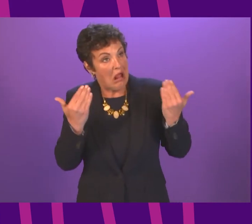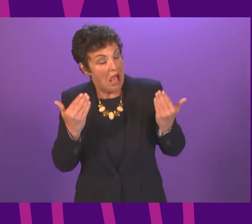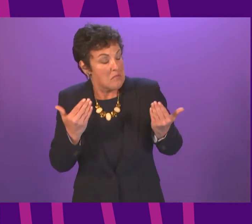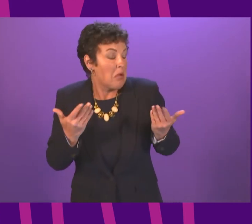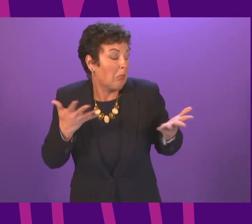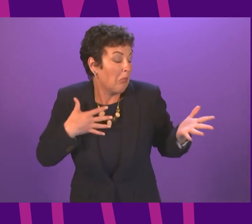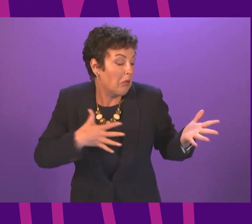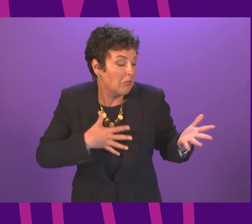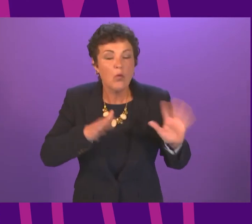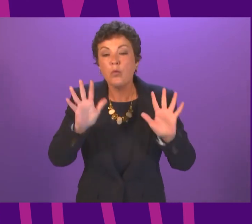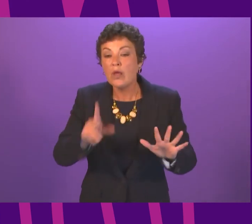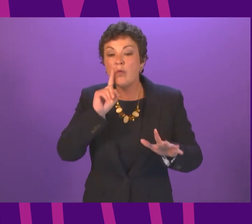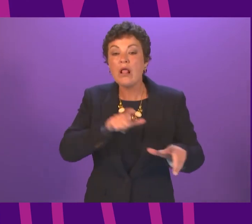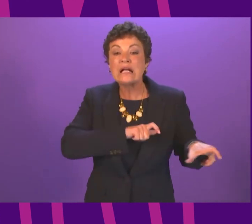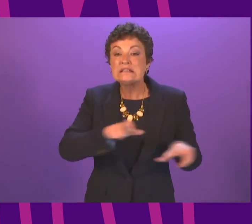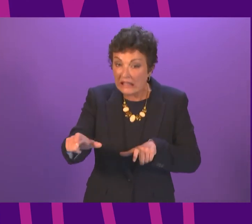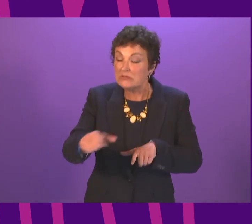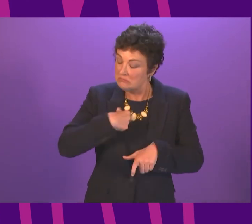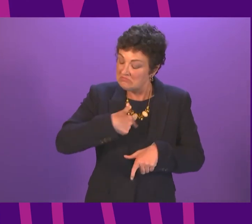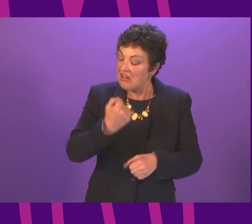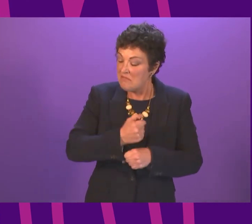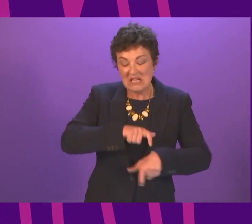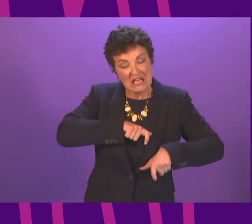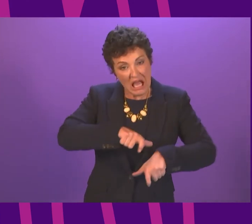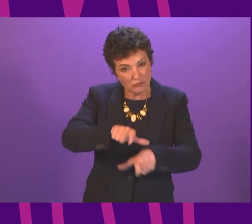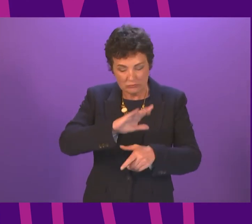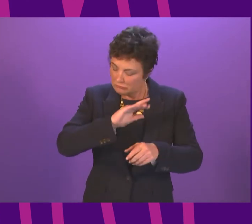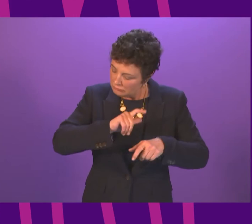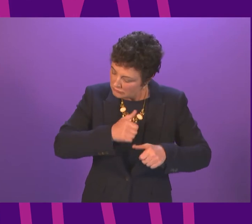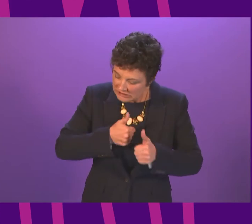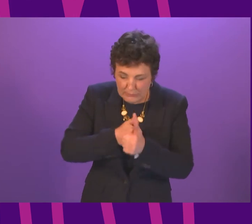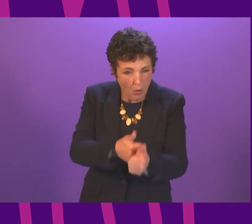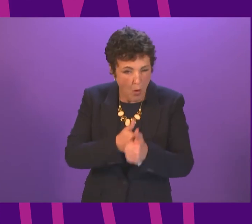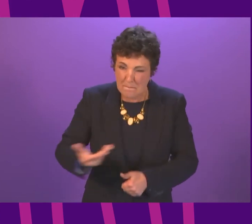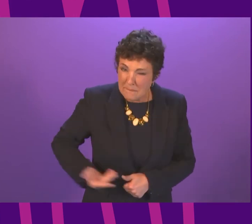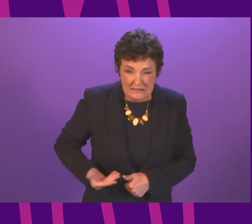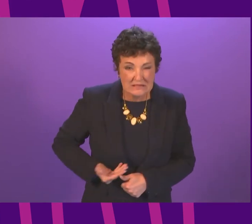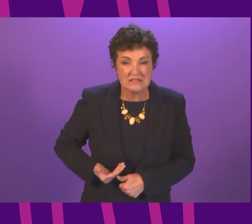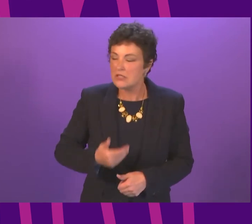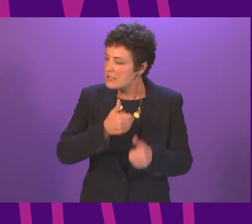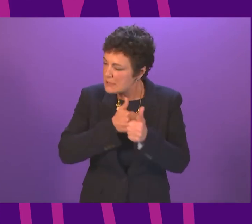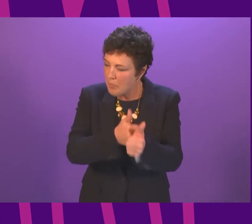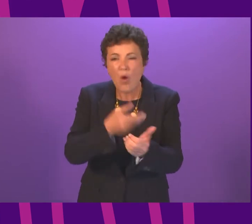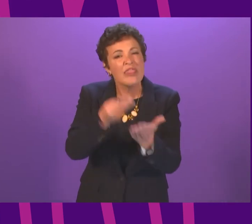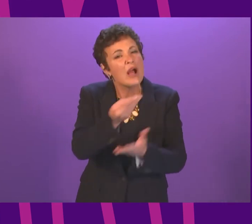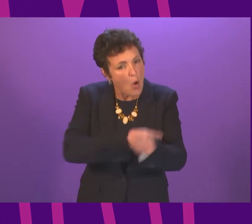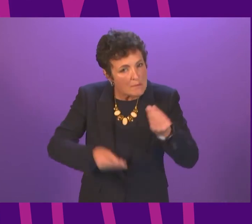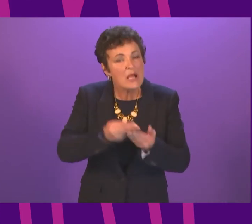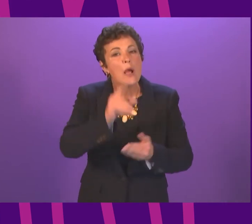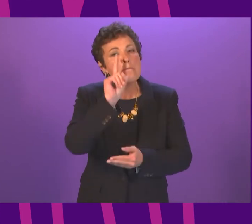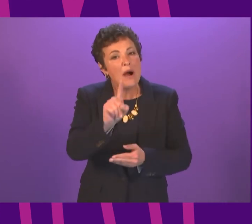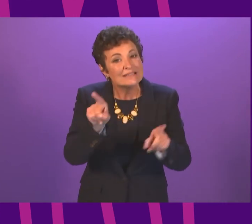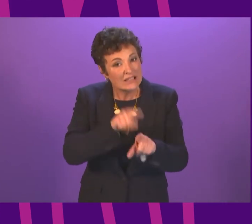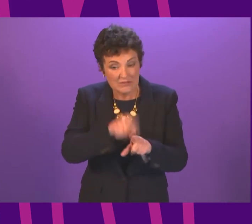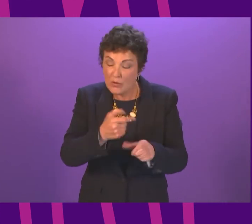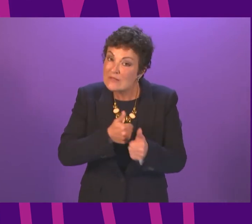Ross. So we will continue to make sure that we support industry, that we support the economy, but that we also support the